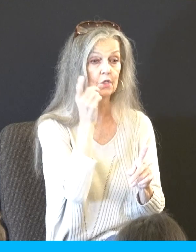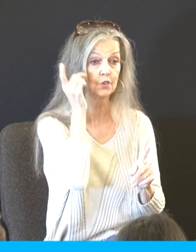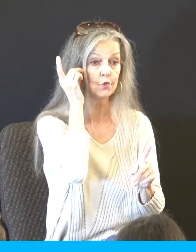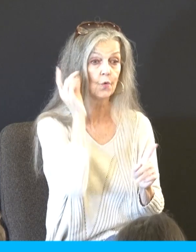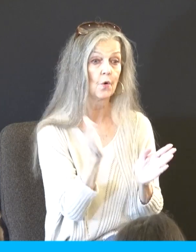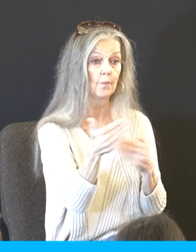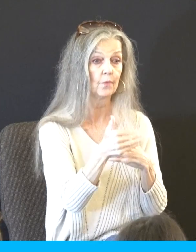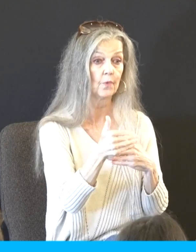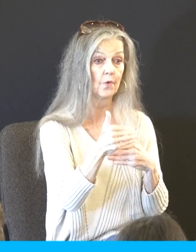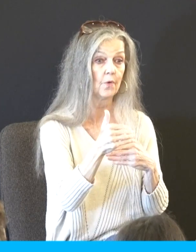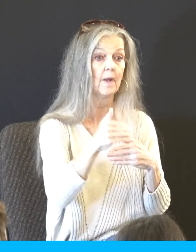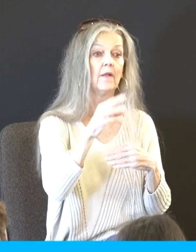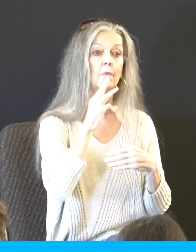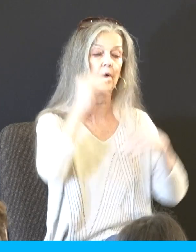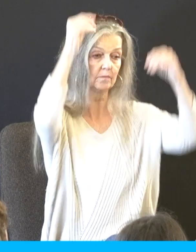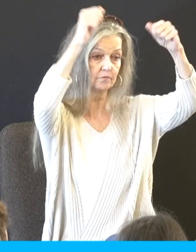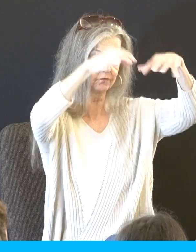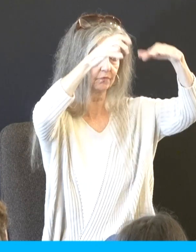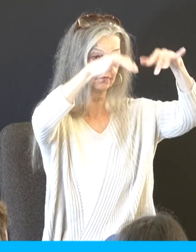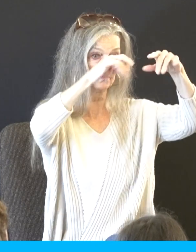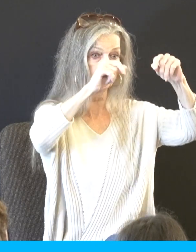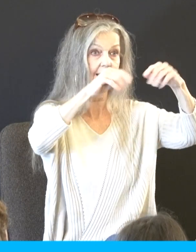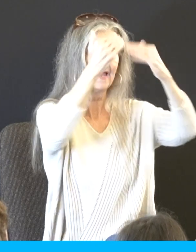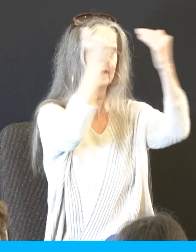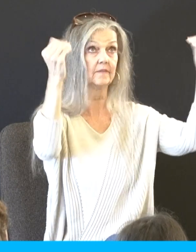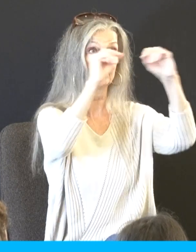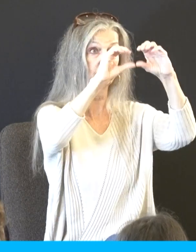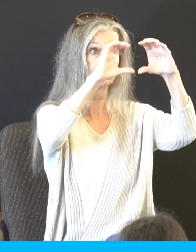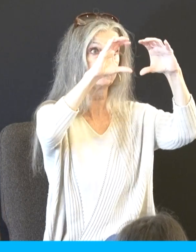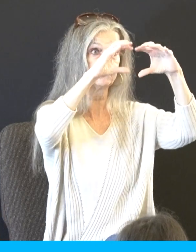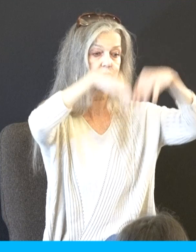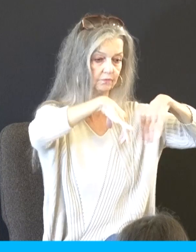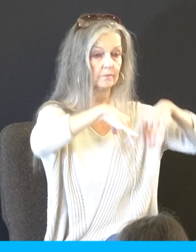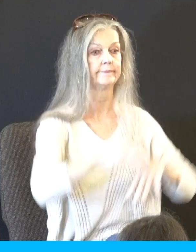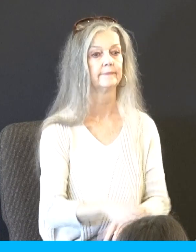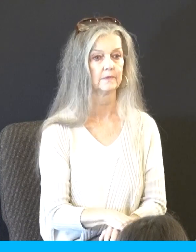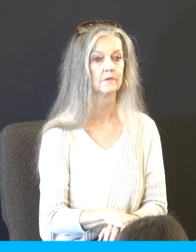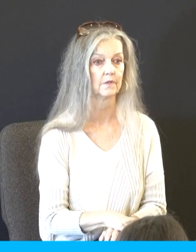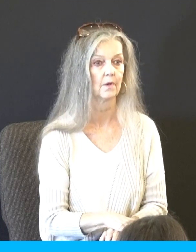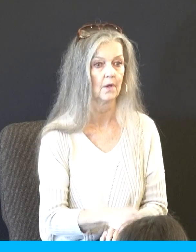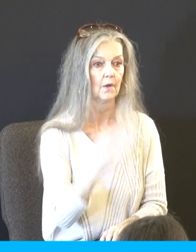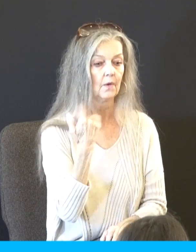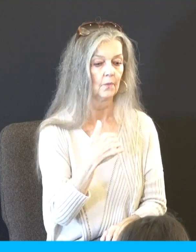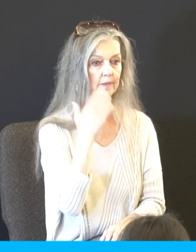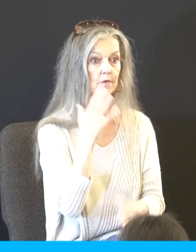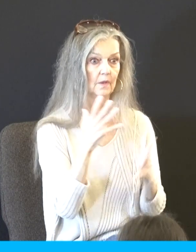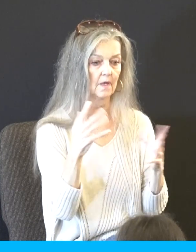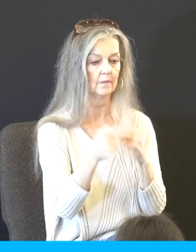pop, and the water went everywhere, and she's still waiting for her room to be repaired. So we knew quite well about Hurricane Hillary and what was going on out there in the West